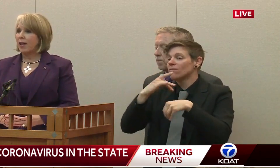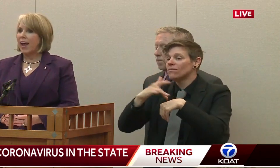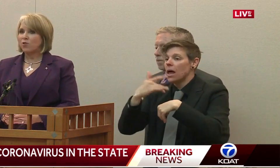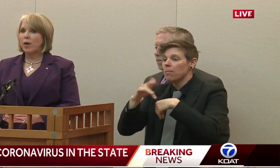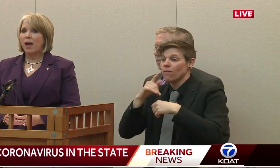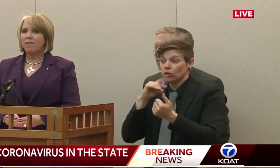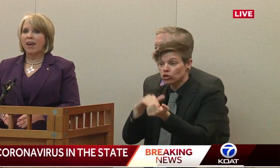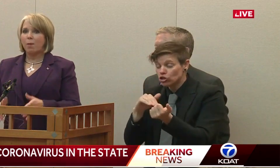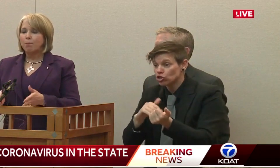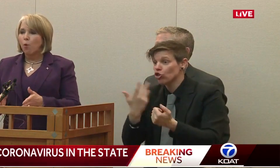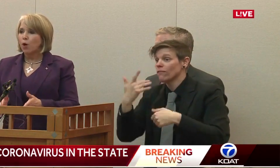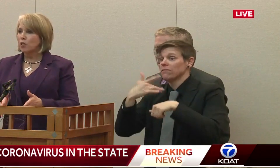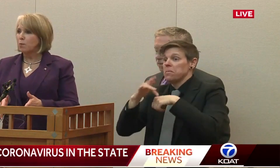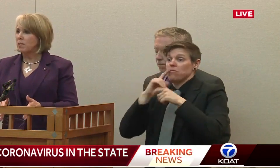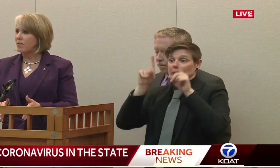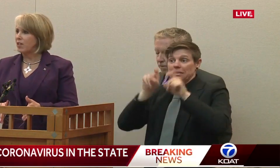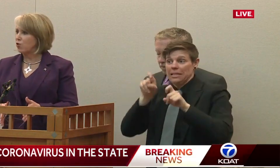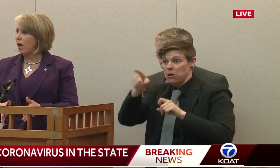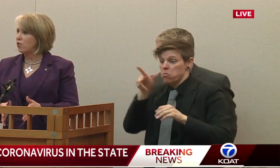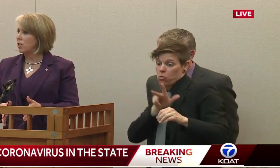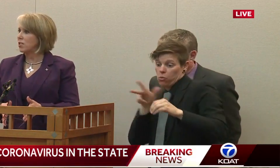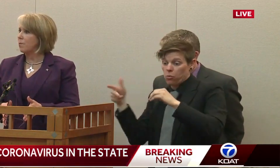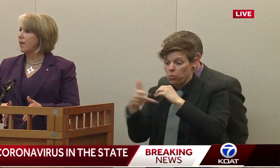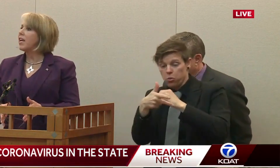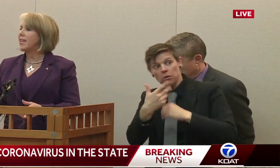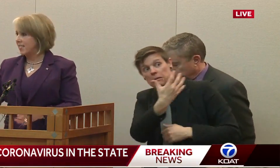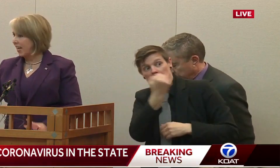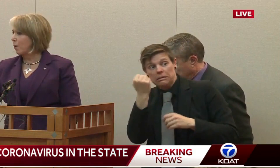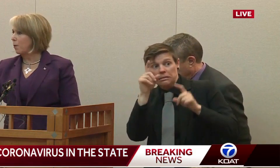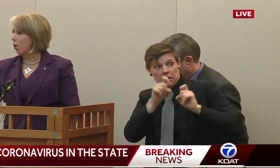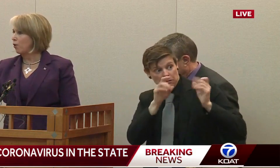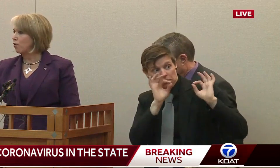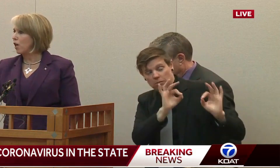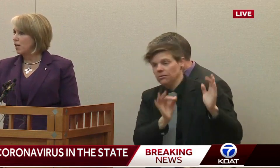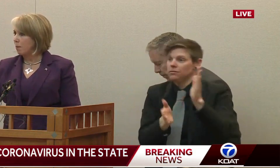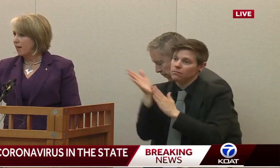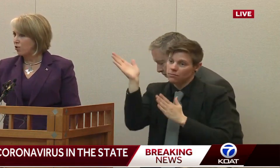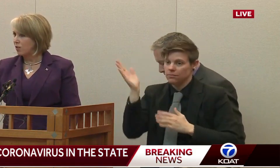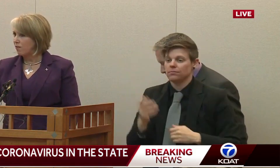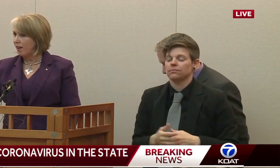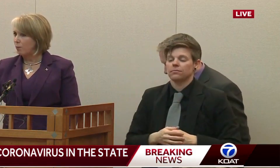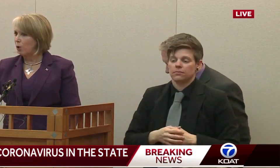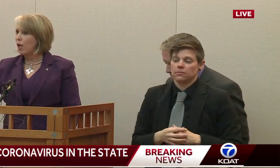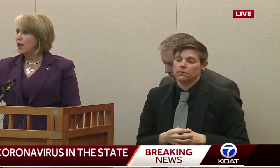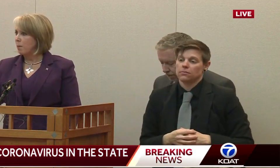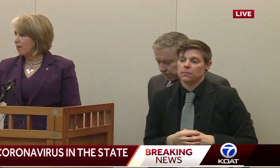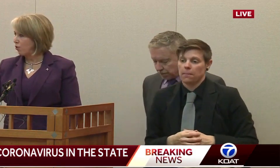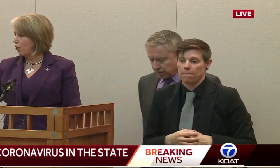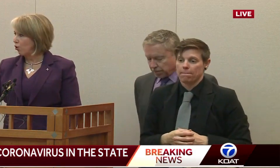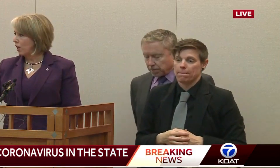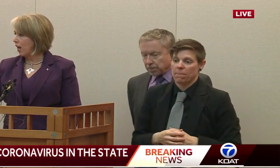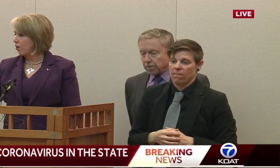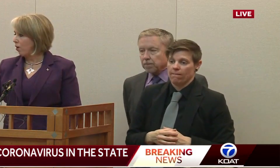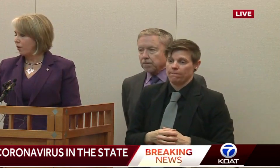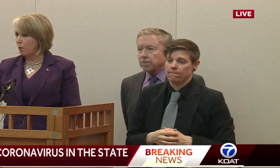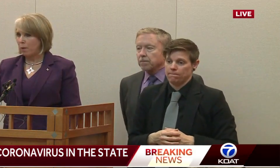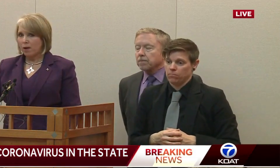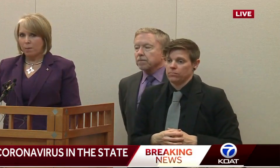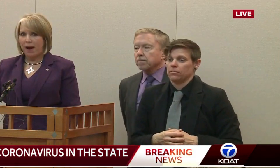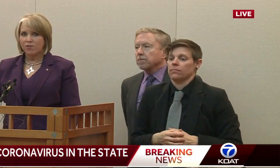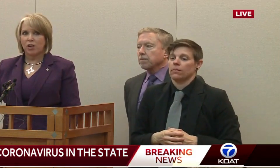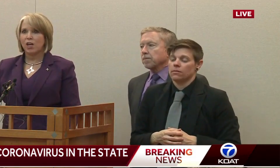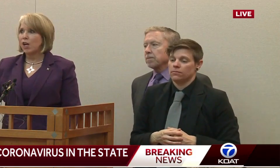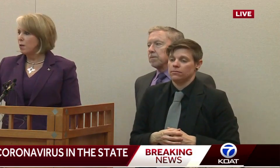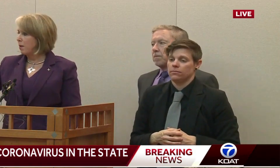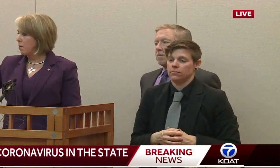like. And as we have a more specific strategy, except that you stand up your partners. You make sure it's available. You make sure that you're looking at your health care